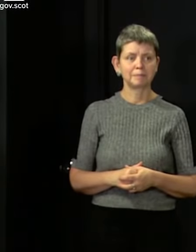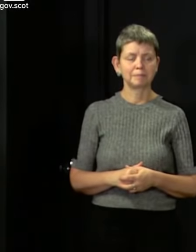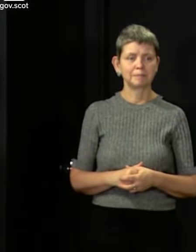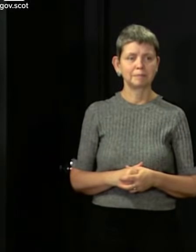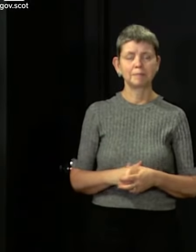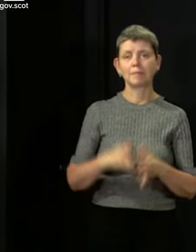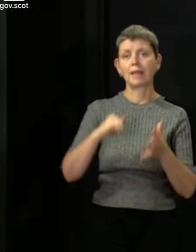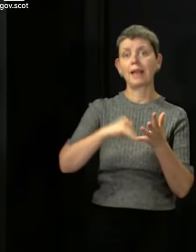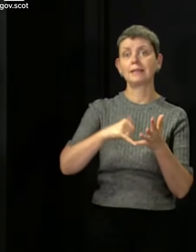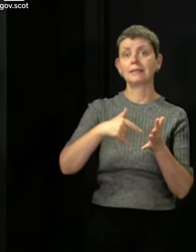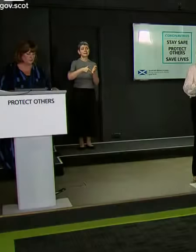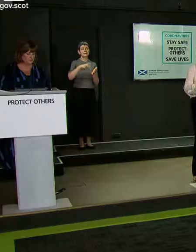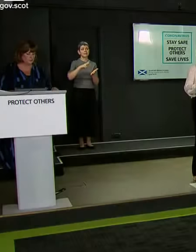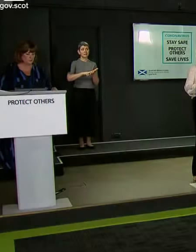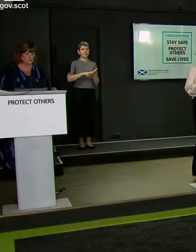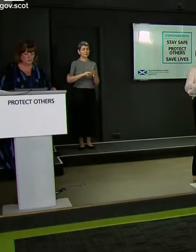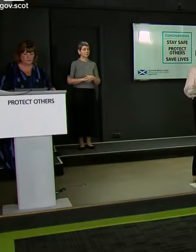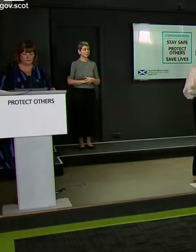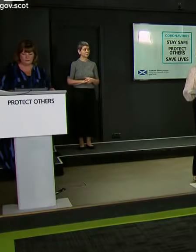from STV.